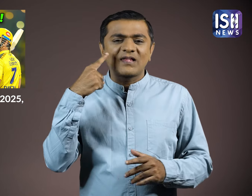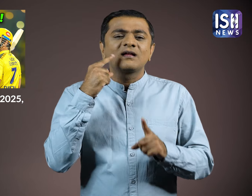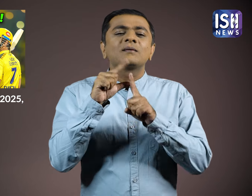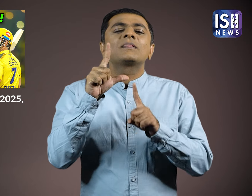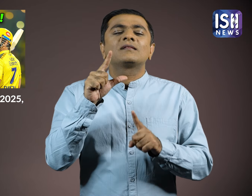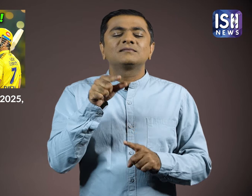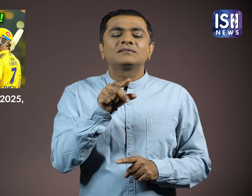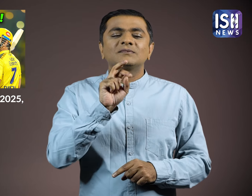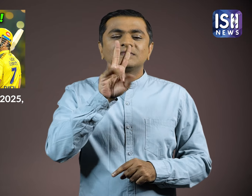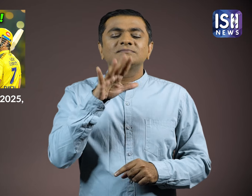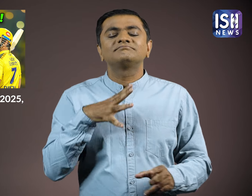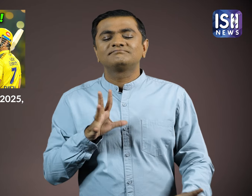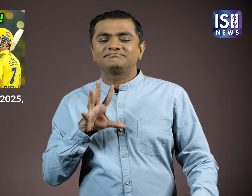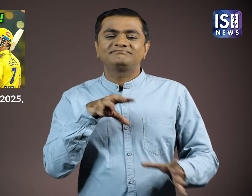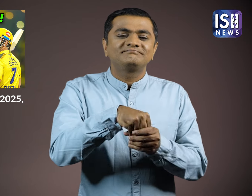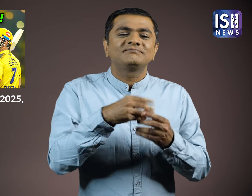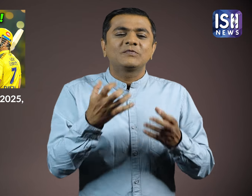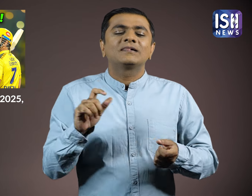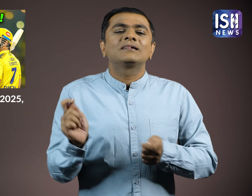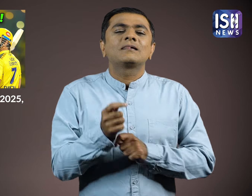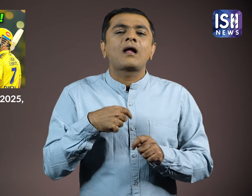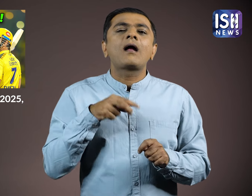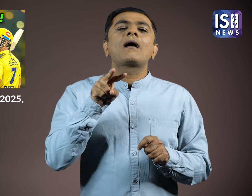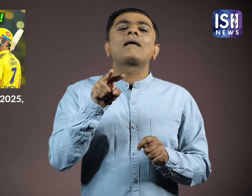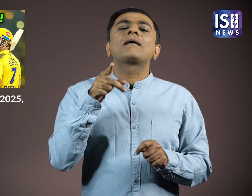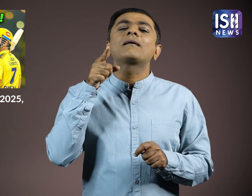He has decided to play in IPL 2025 as well.